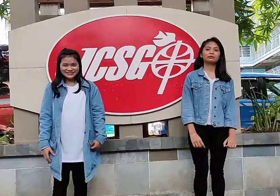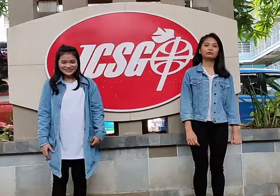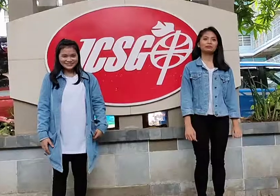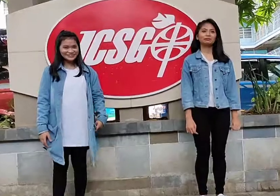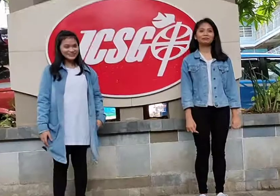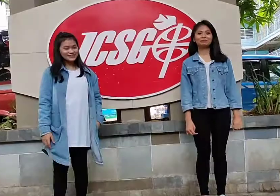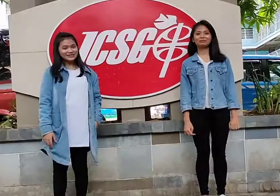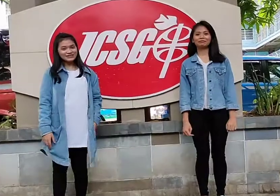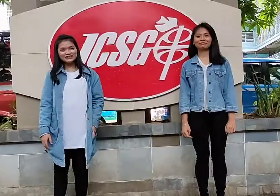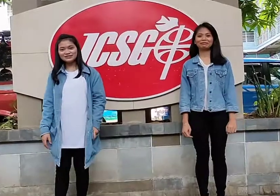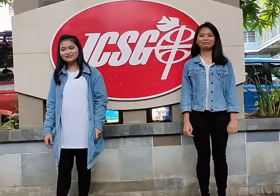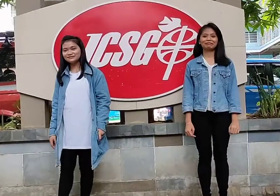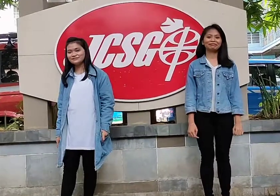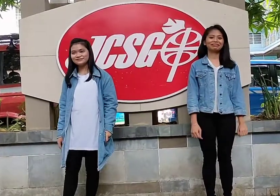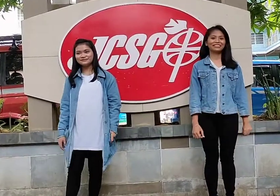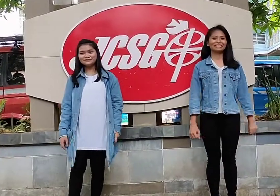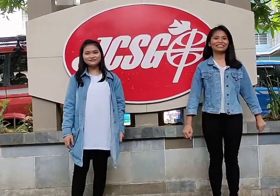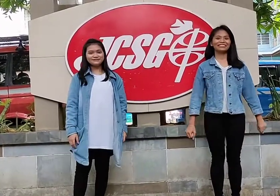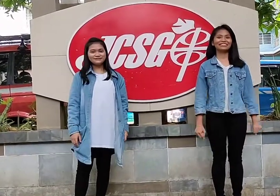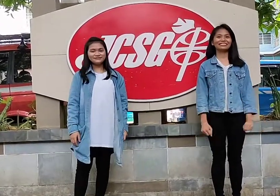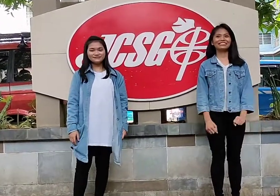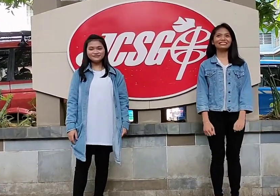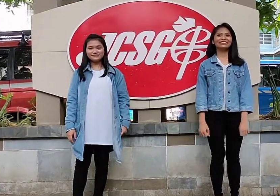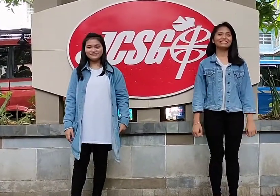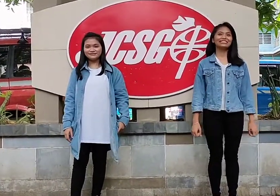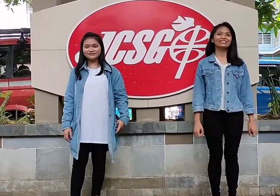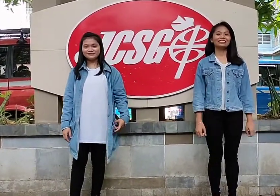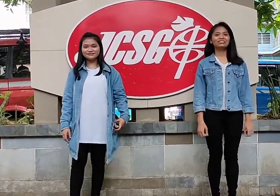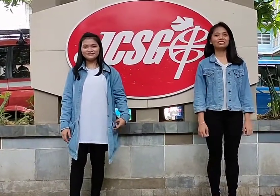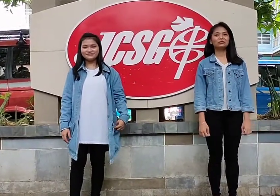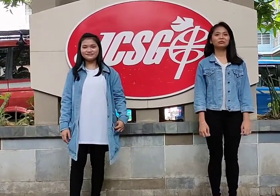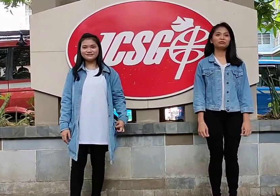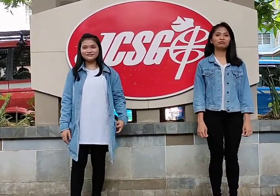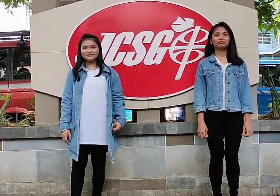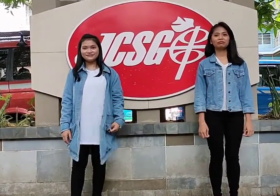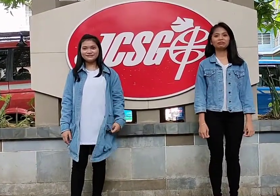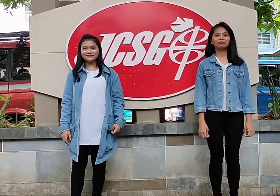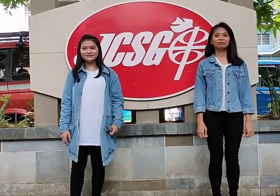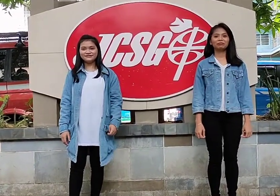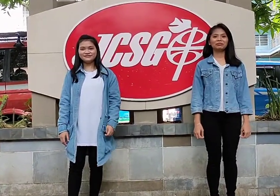Okay, thank you! Oh, come Wait! We're to wait!